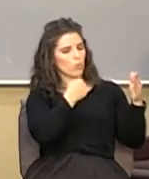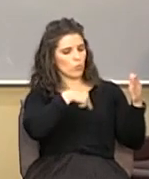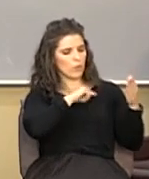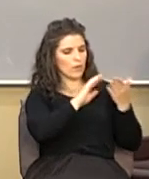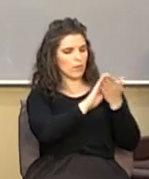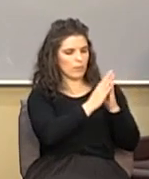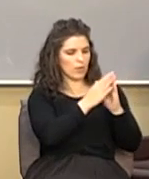okay